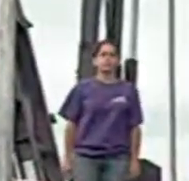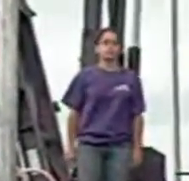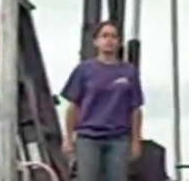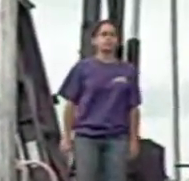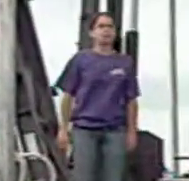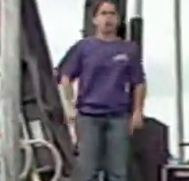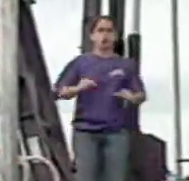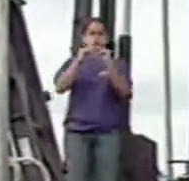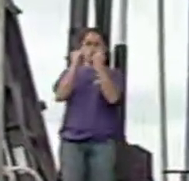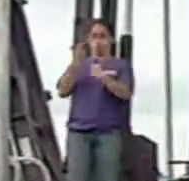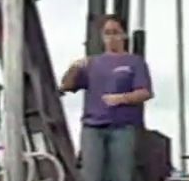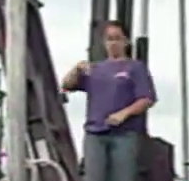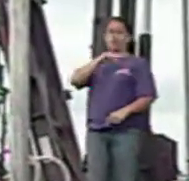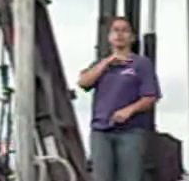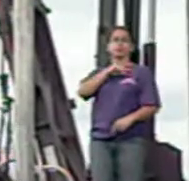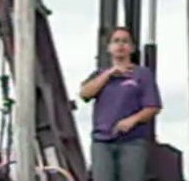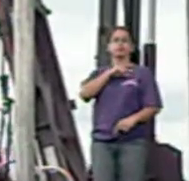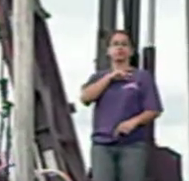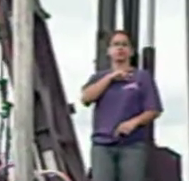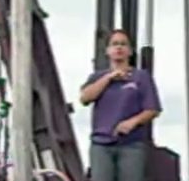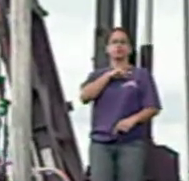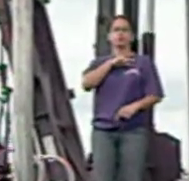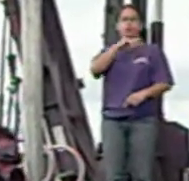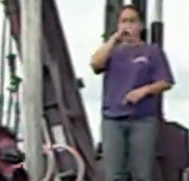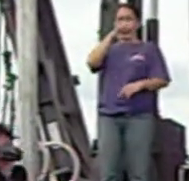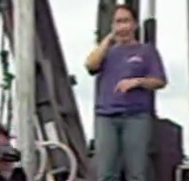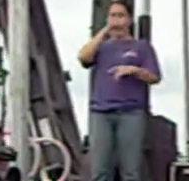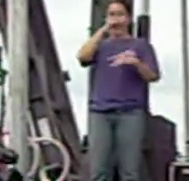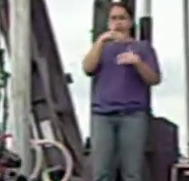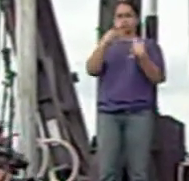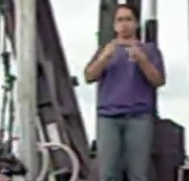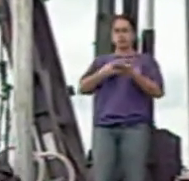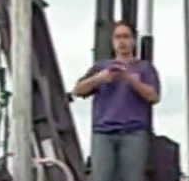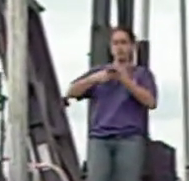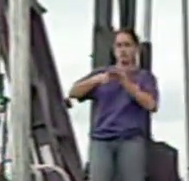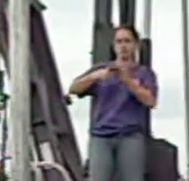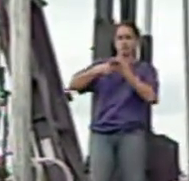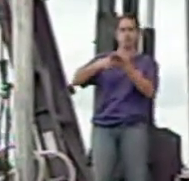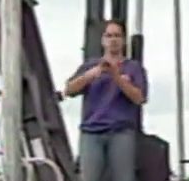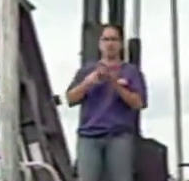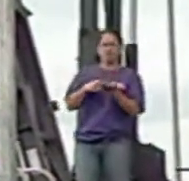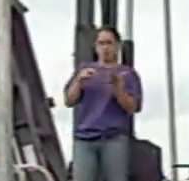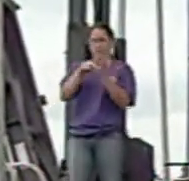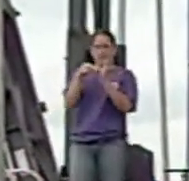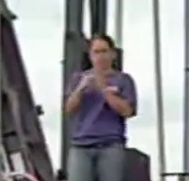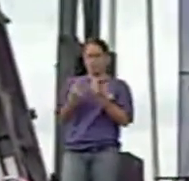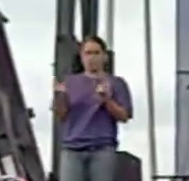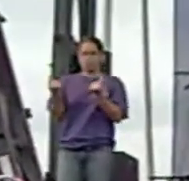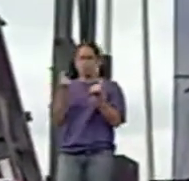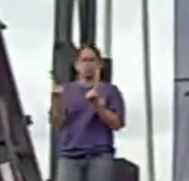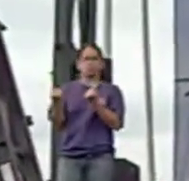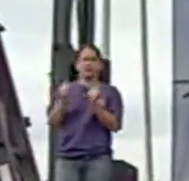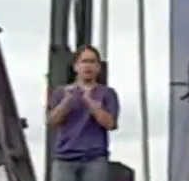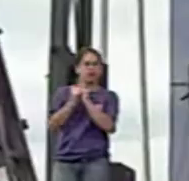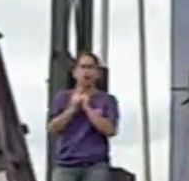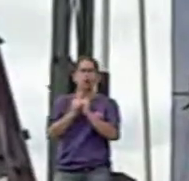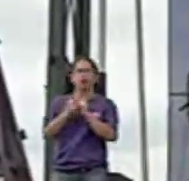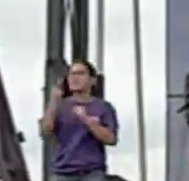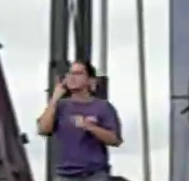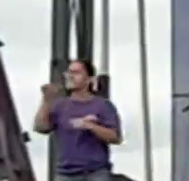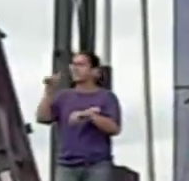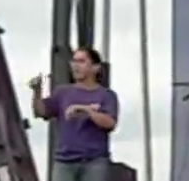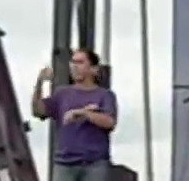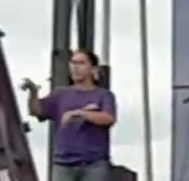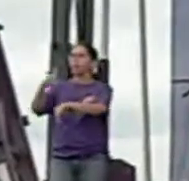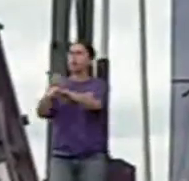A group of us talked it through, so what does this mean? Let's go see if others have been